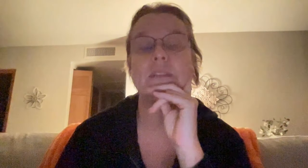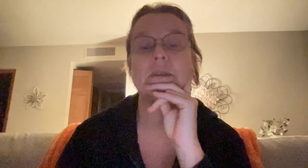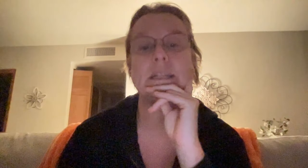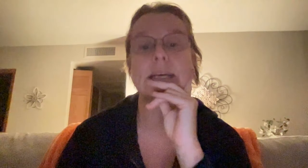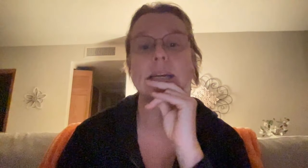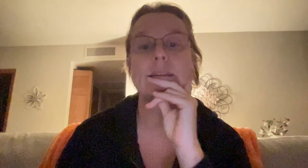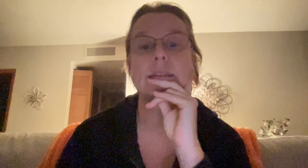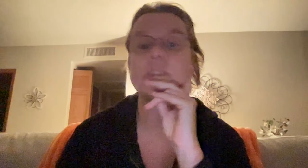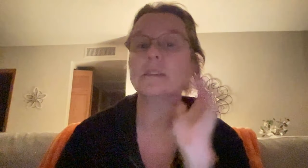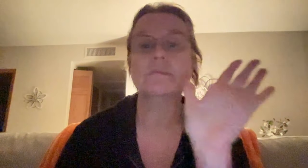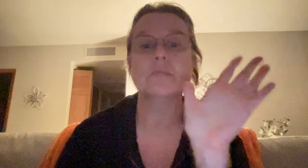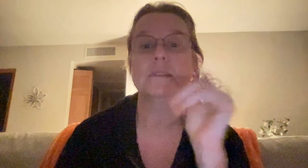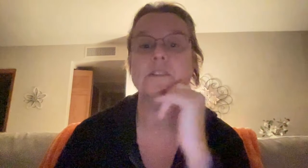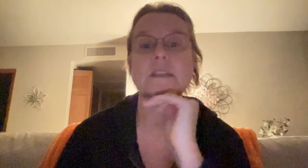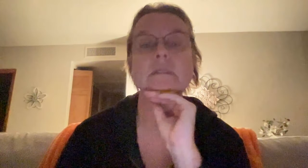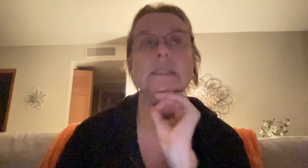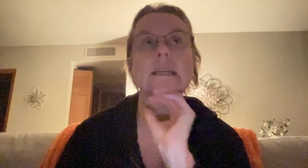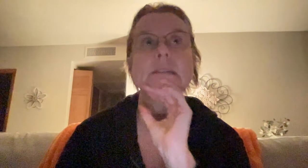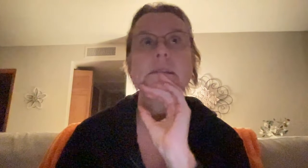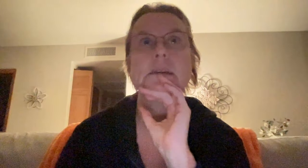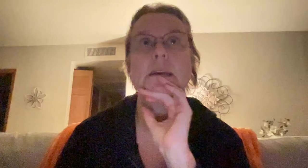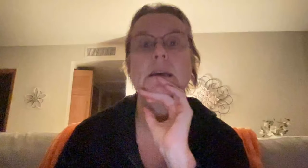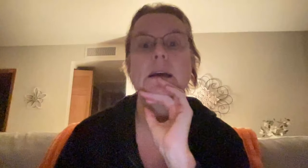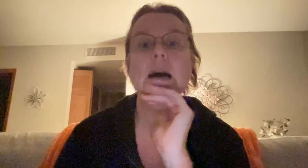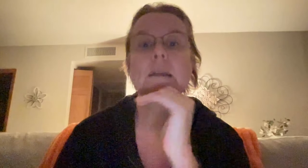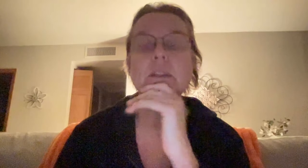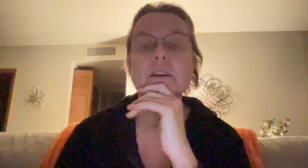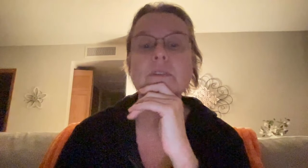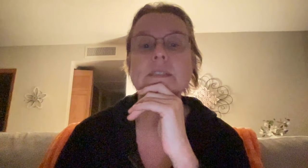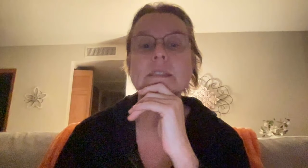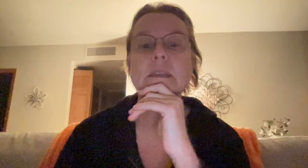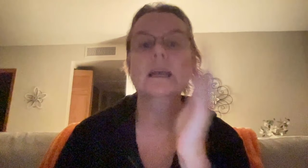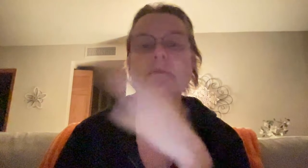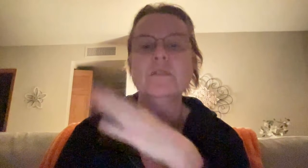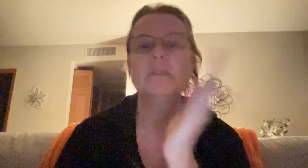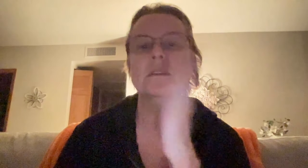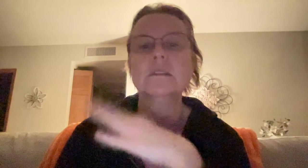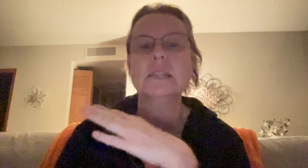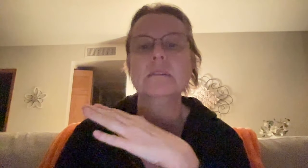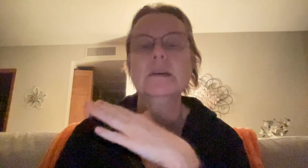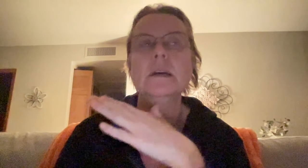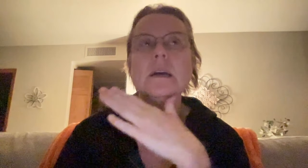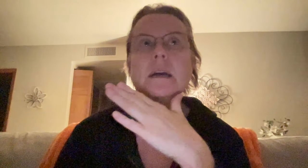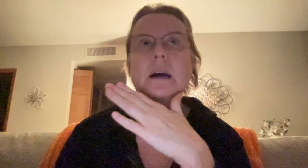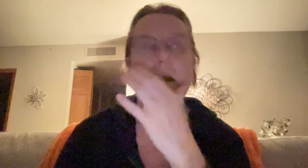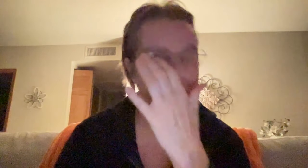on the right side. That's just where this channel stands. I, you know, this again, for the political stuff, um,